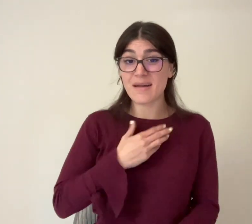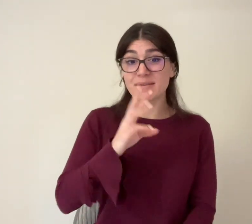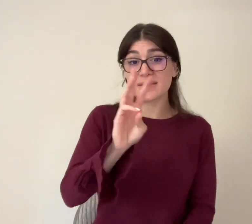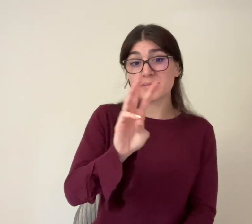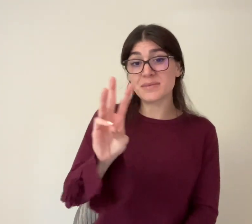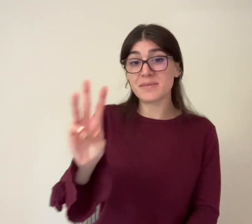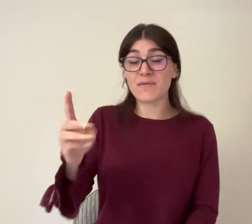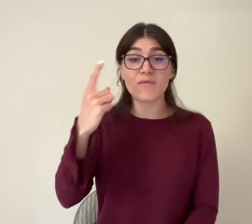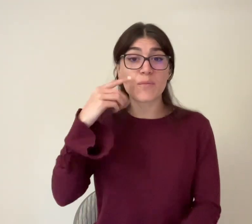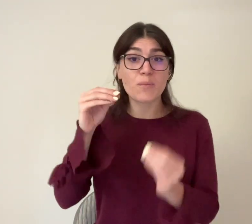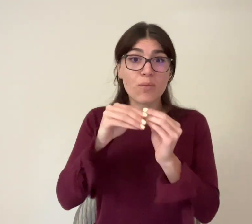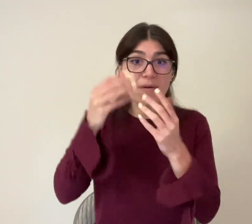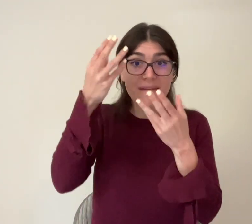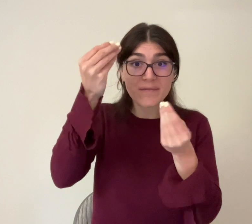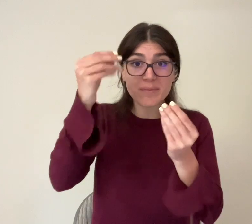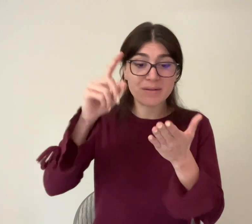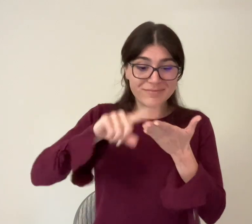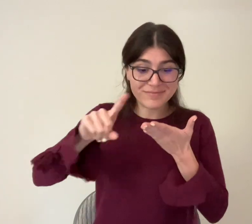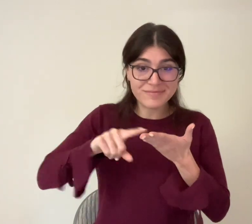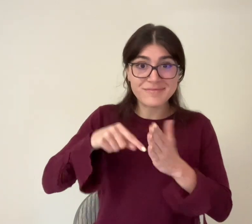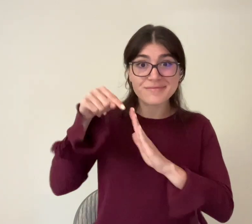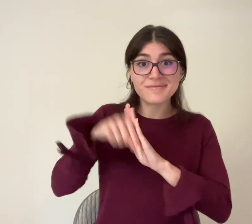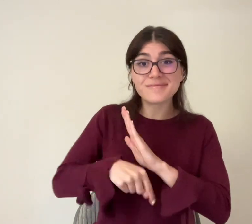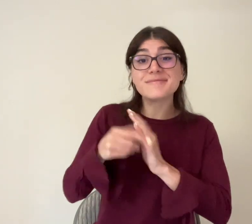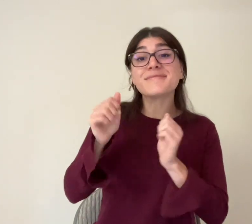We urge you to visit our website for more information.